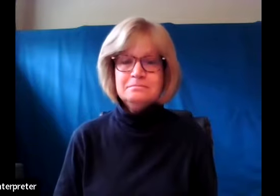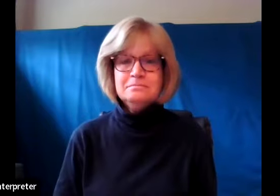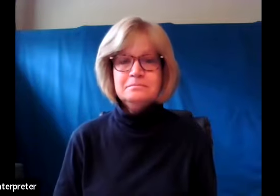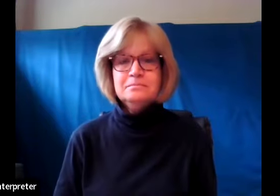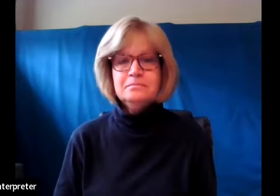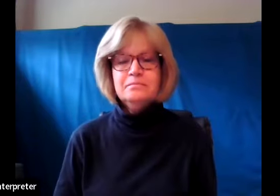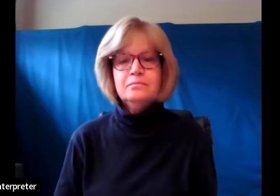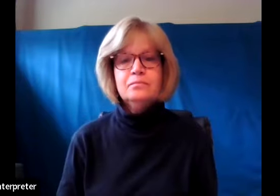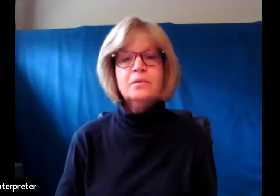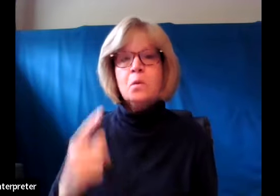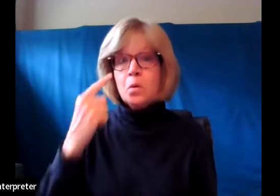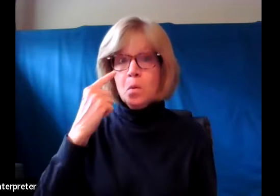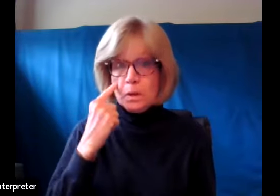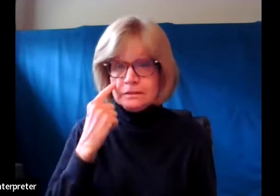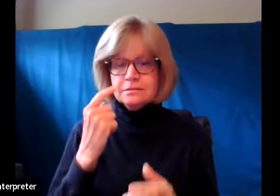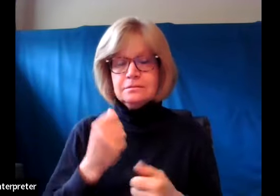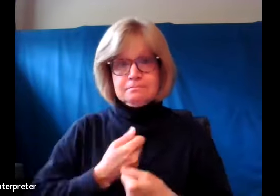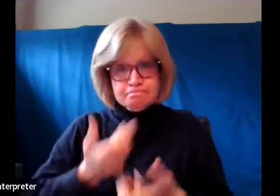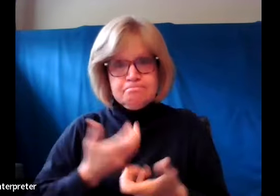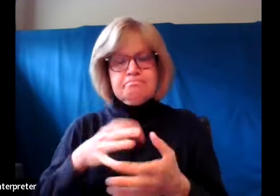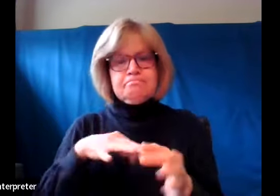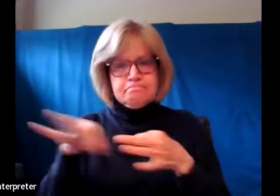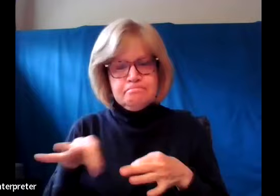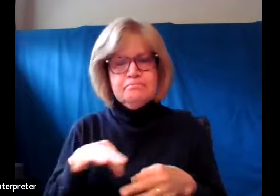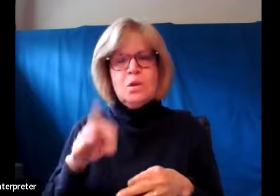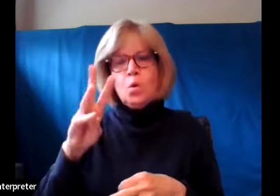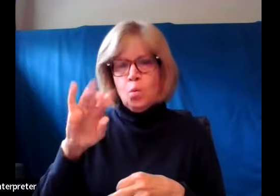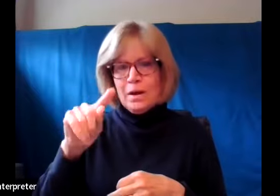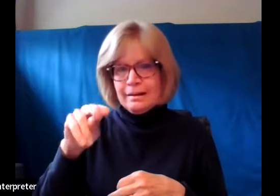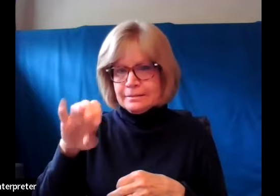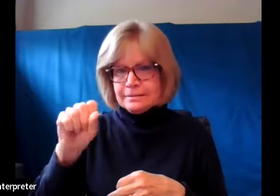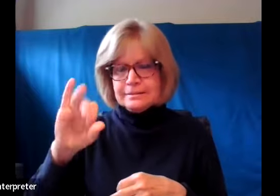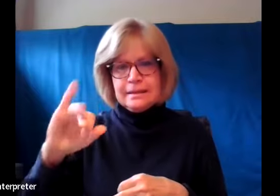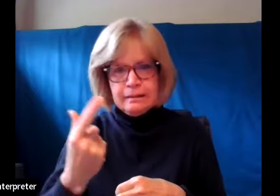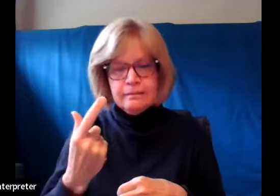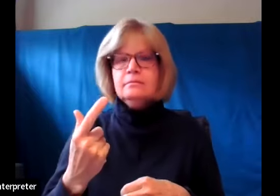Why is witnessing important aside from the fact that we're told we're supposed to do this?